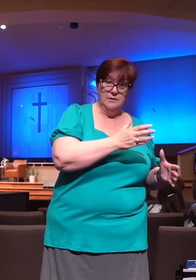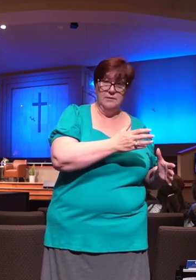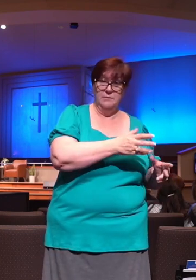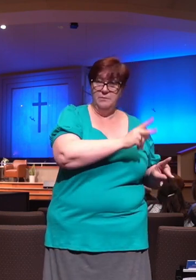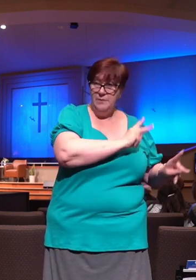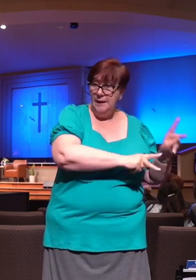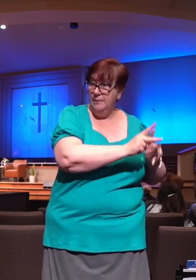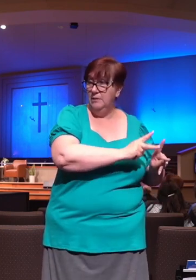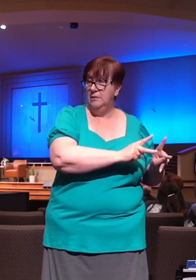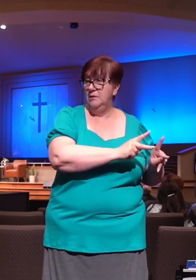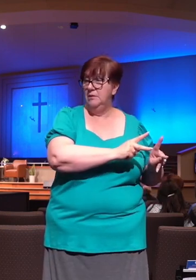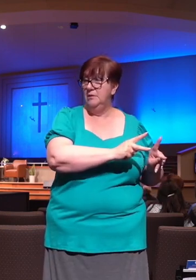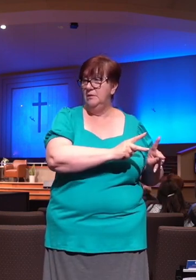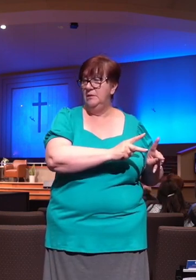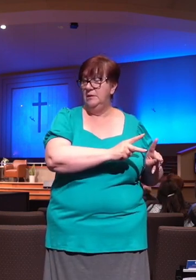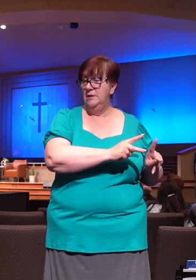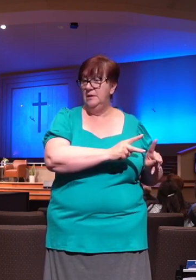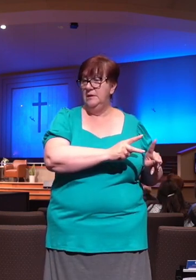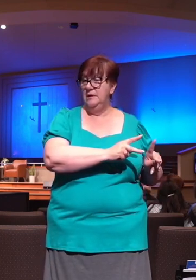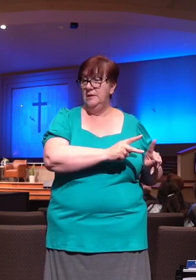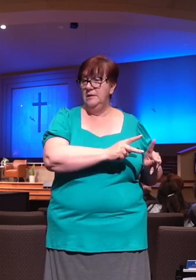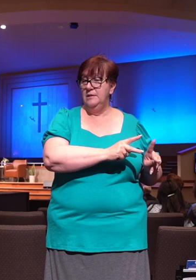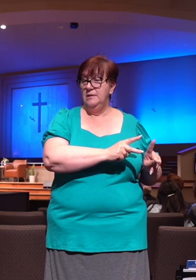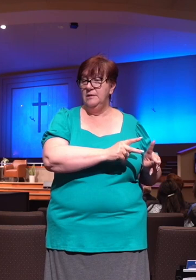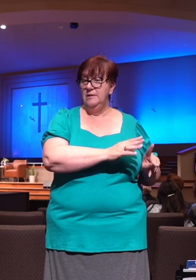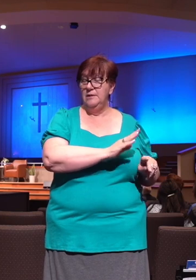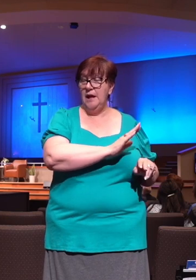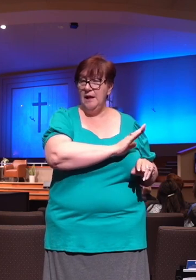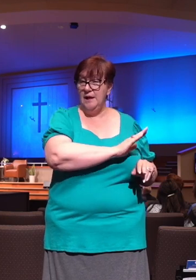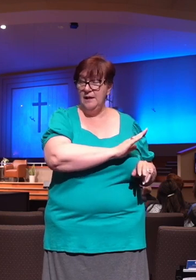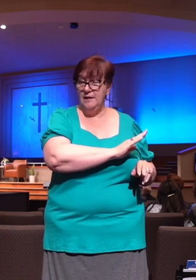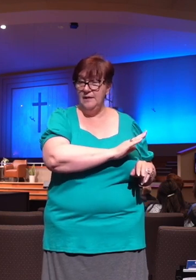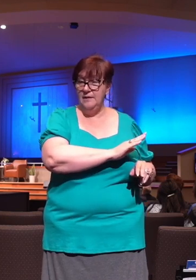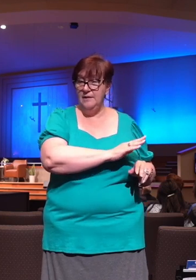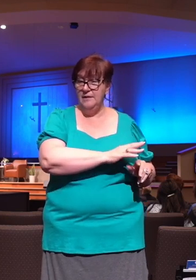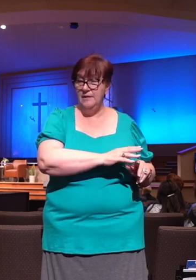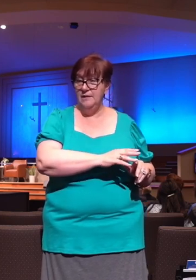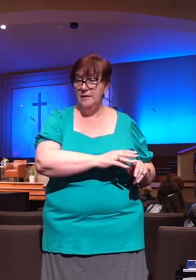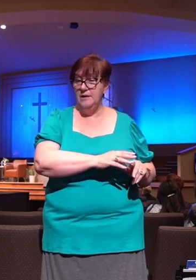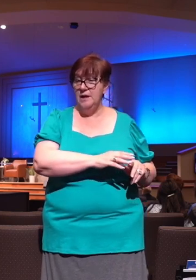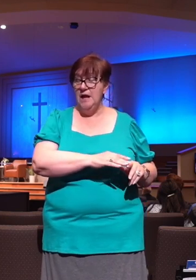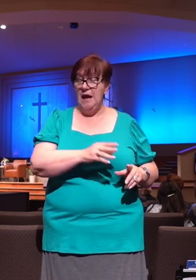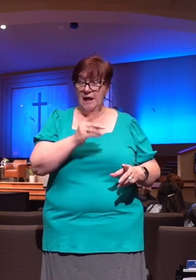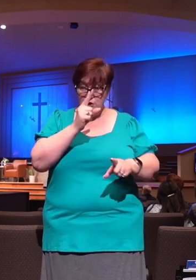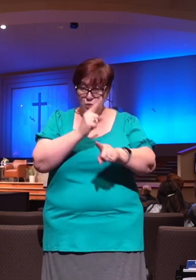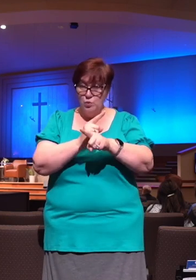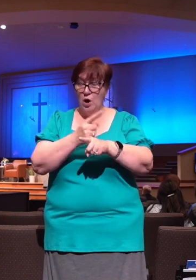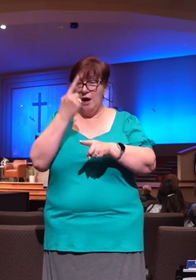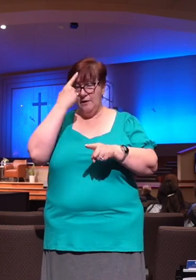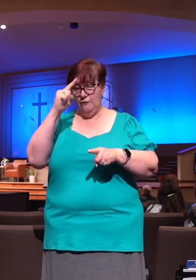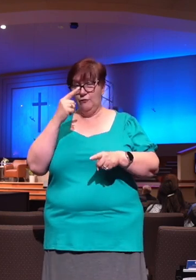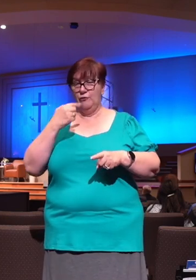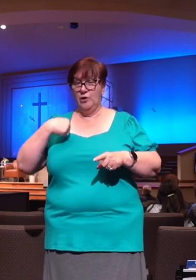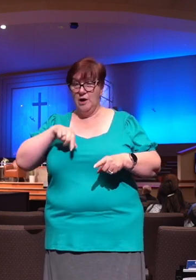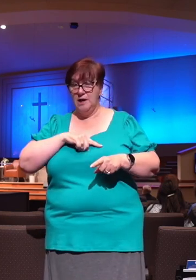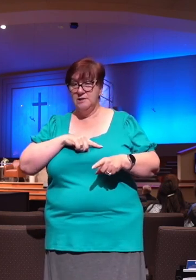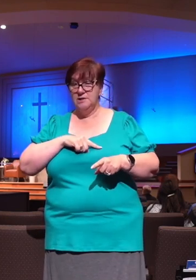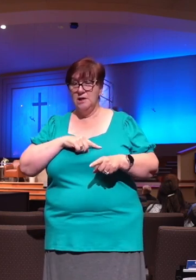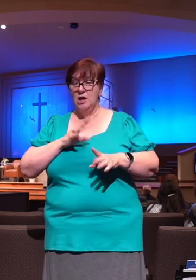the cup of the wicked. It is right for us to abstain from the idols that are so prevalent in this world. But it's